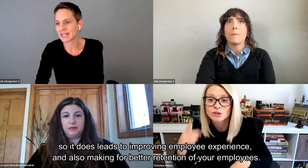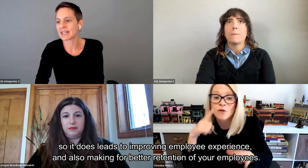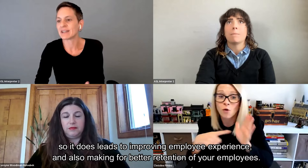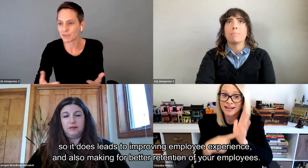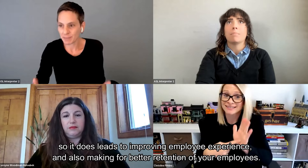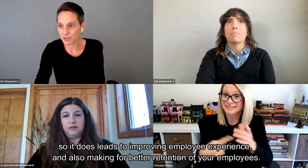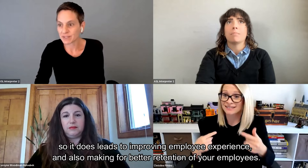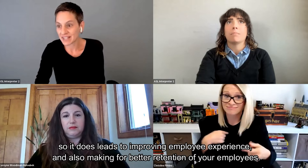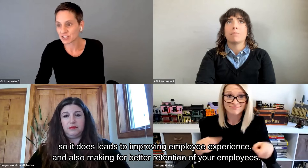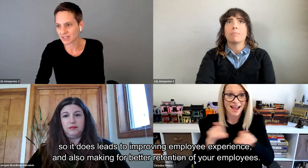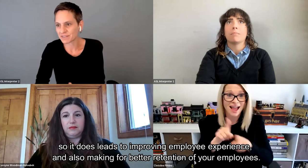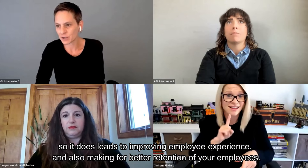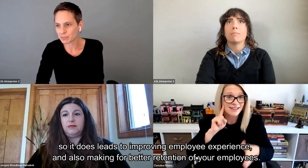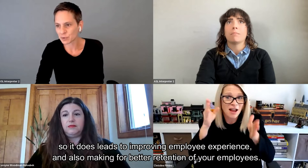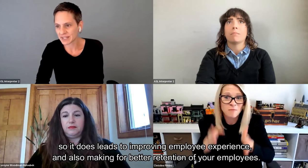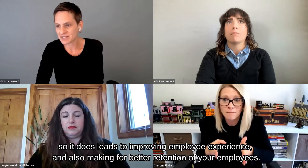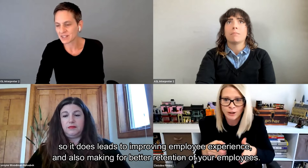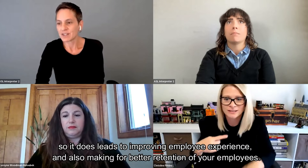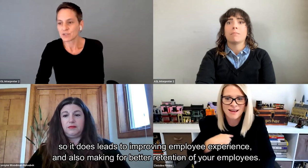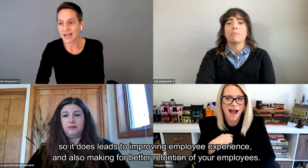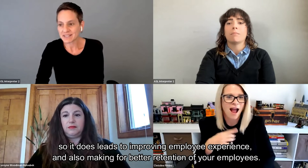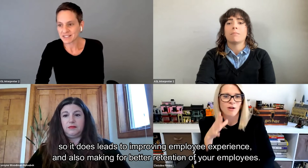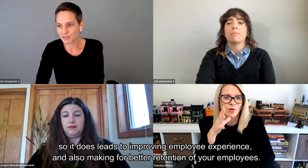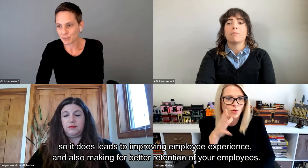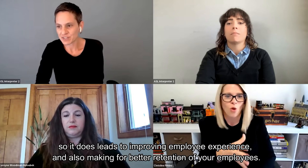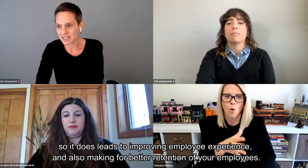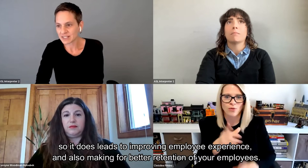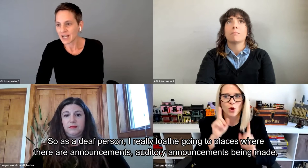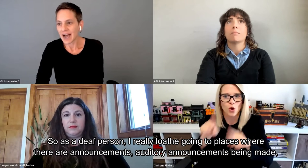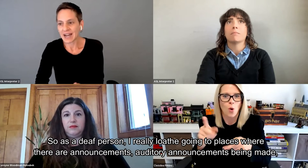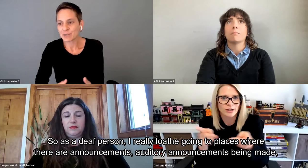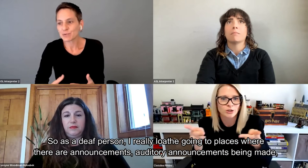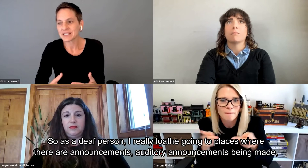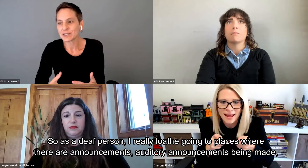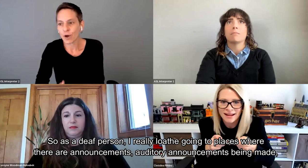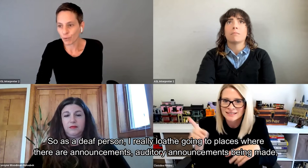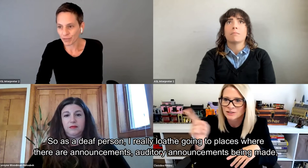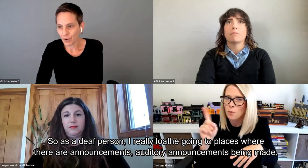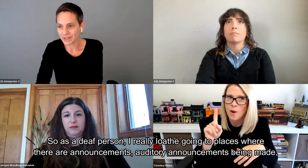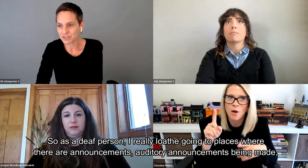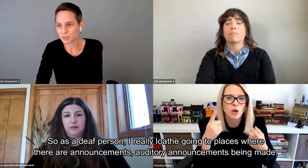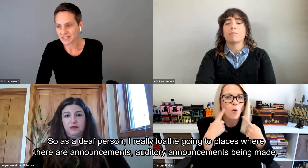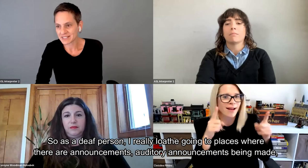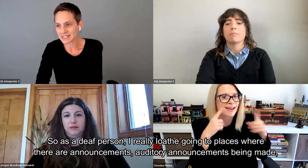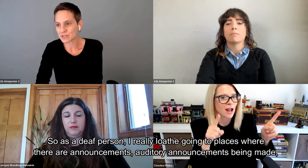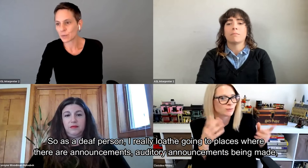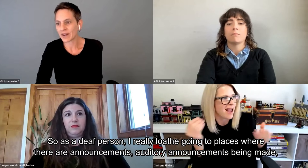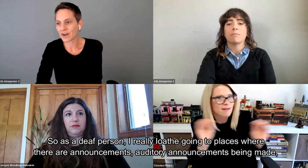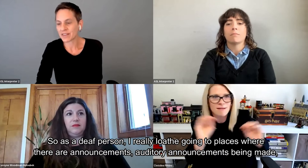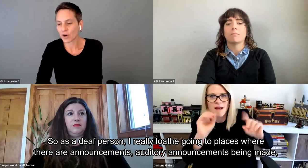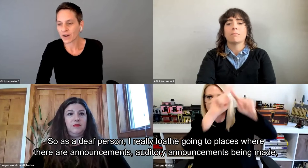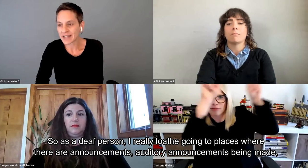making for better retention of your employees. So as a deaf person, I really loathe going to places